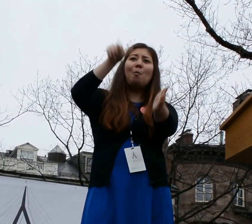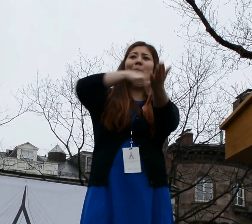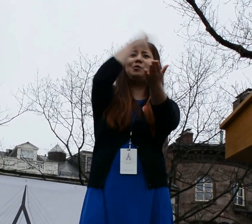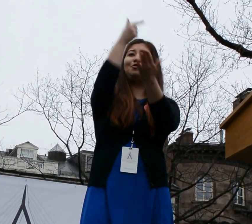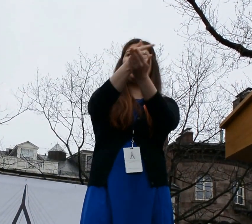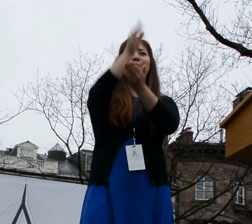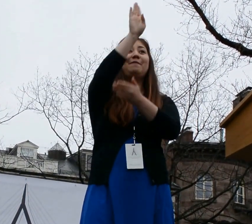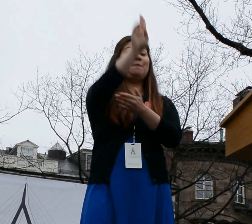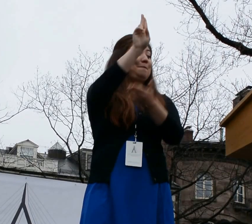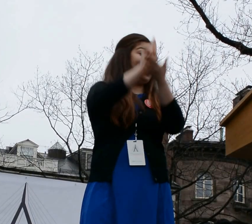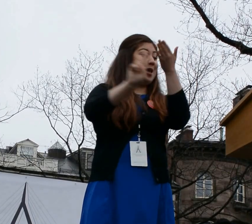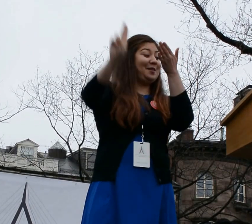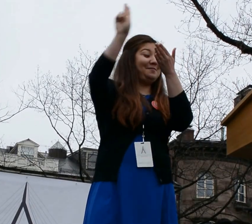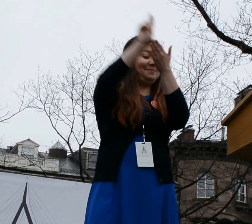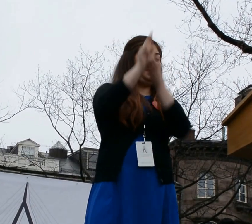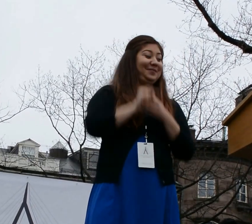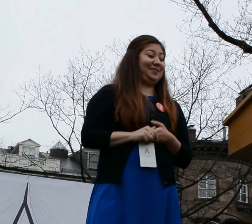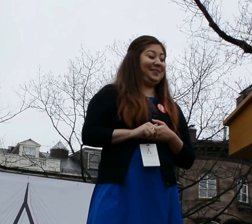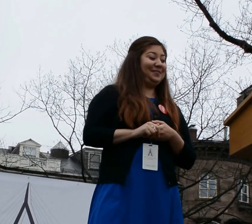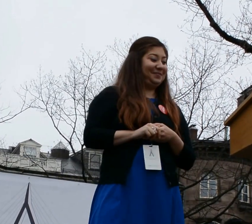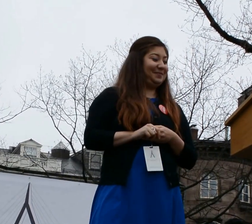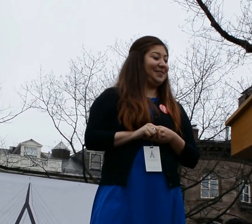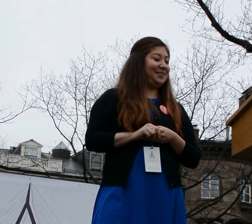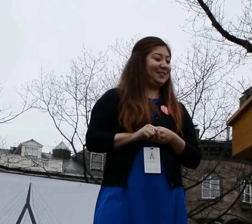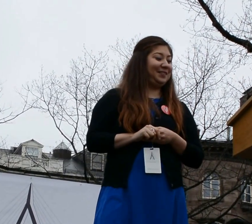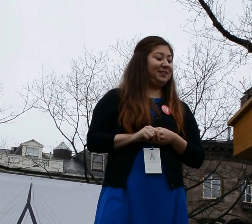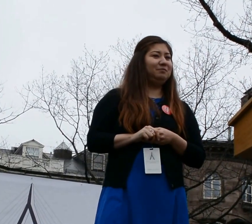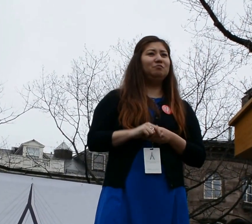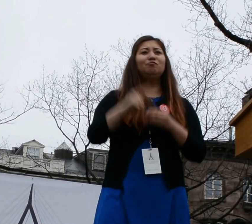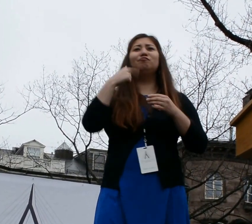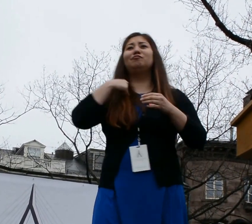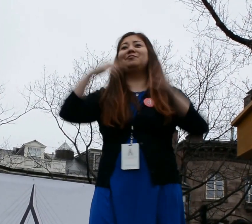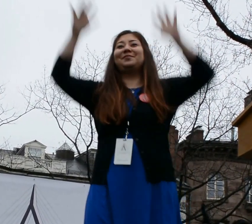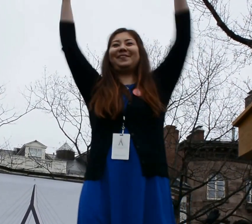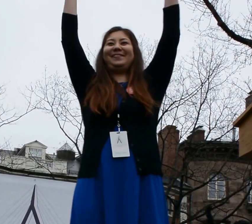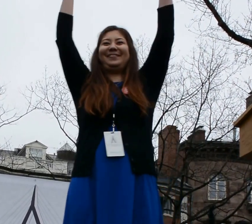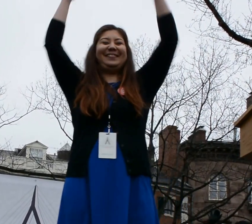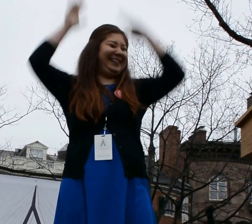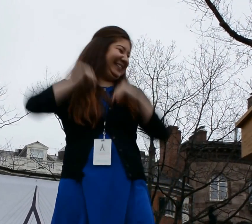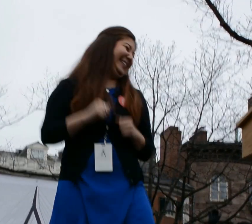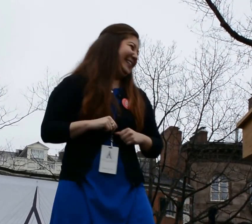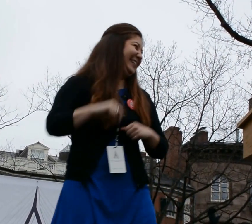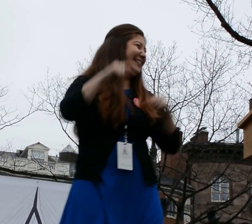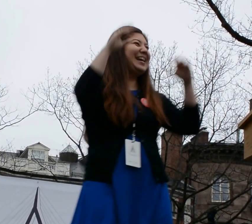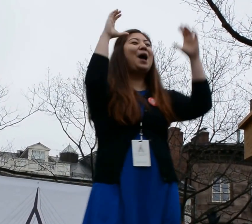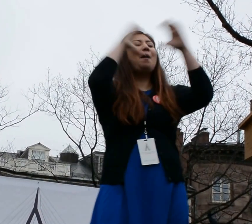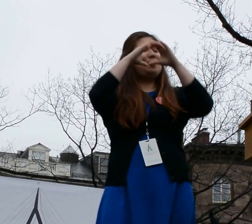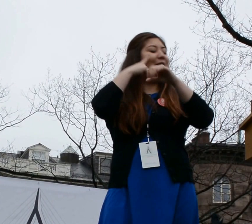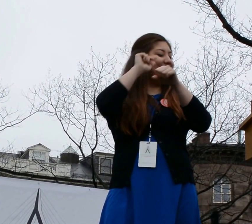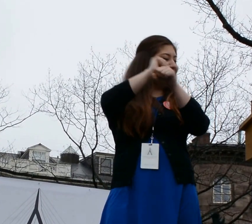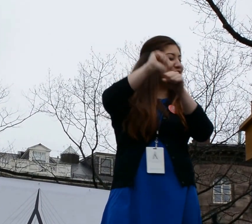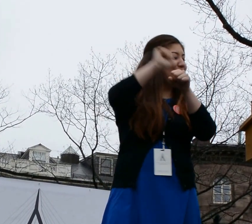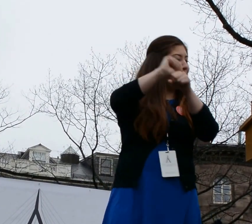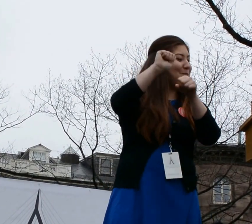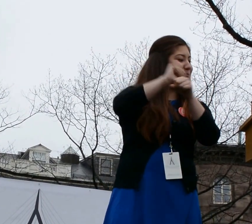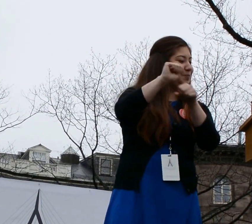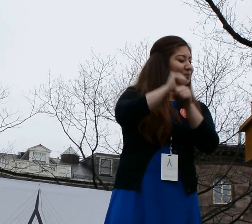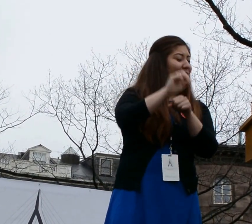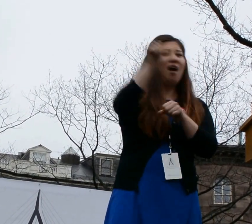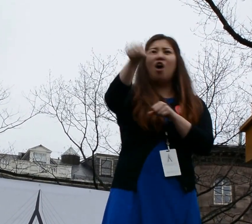Before long, I'll be graduating from Boston University and looking for a job. And like others